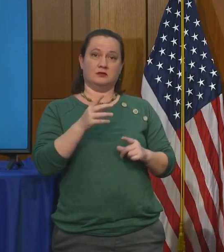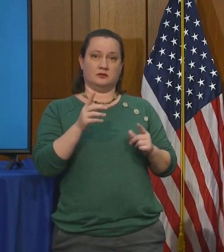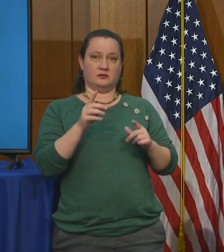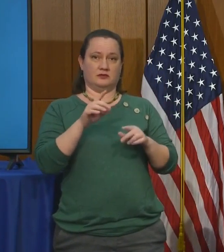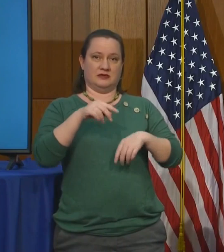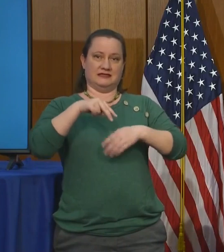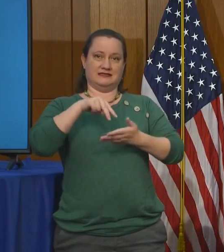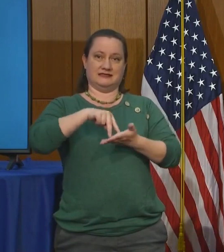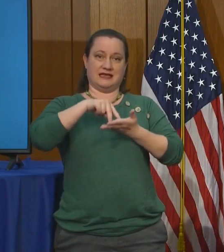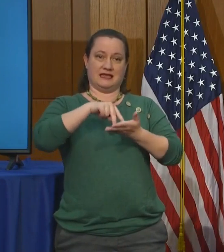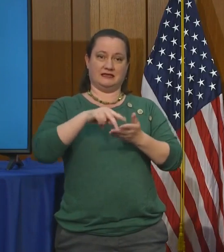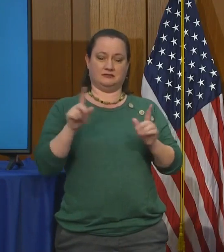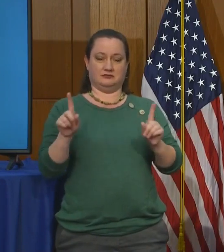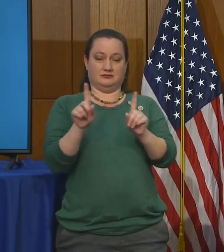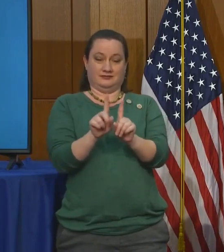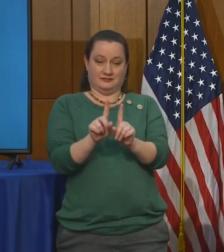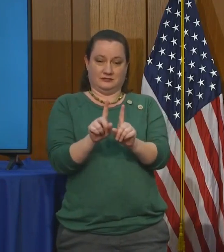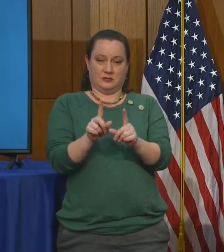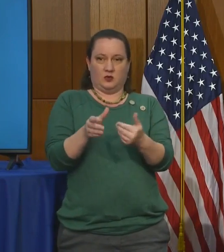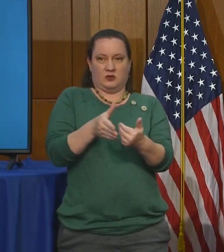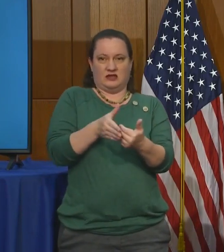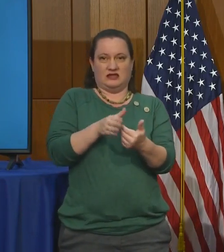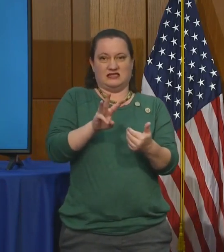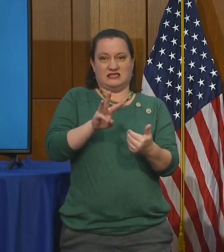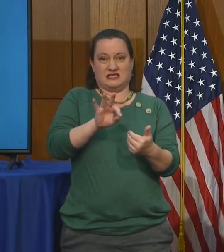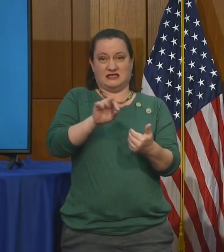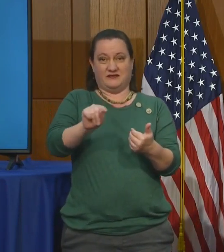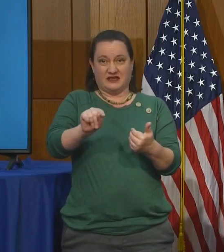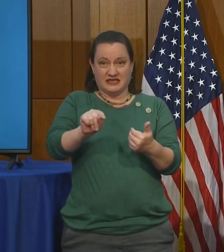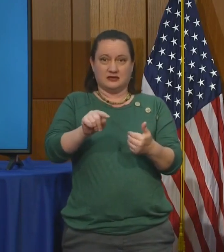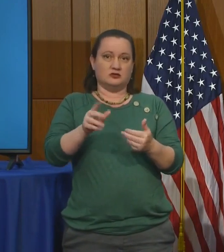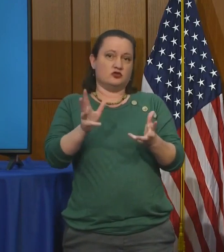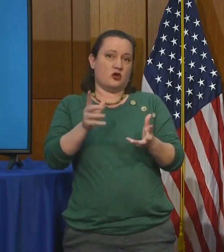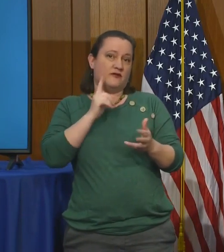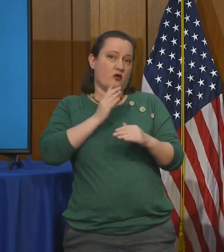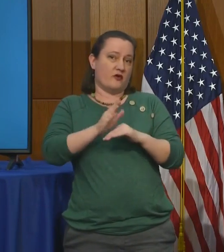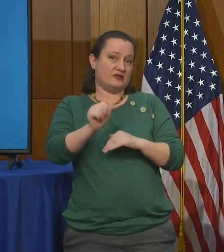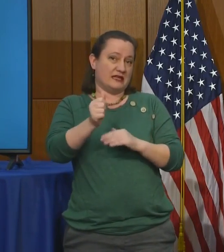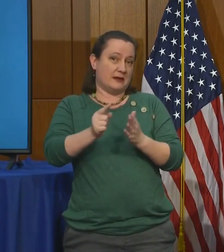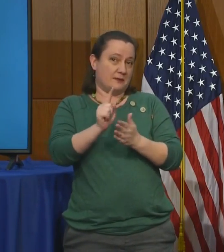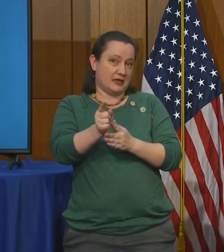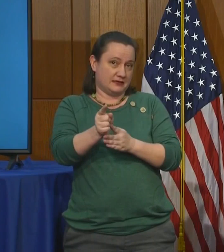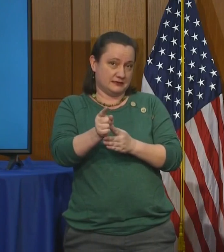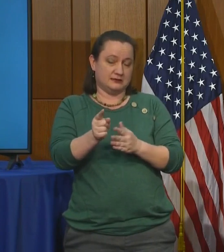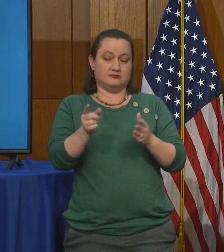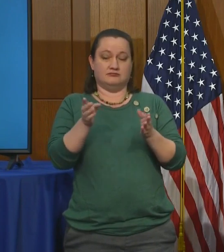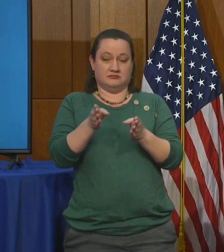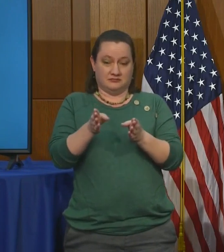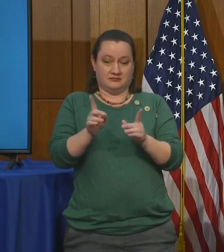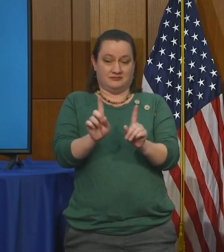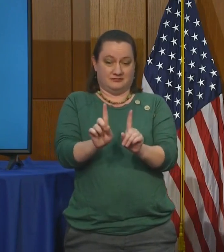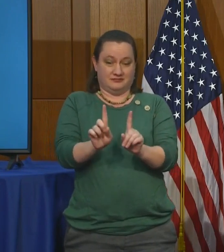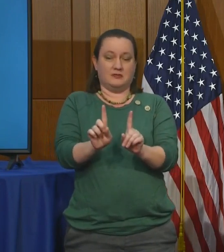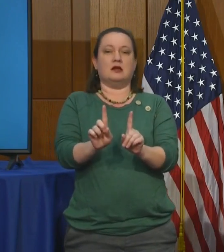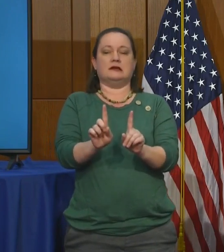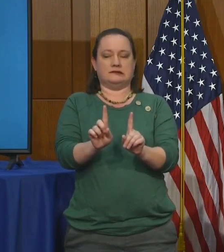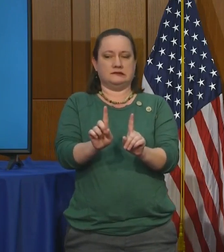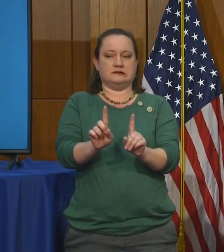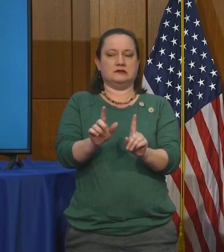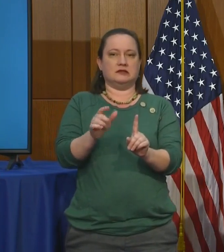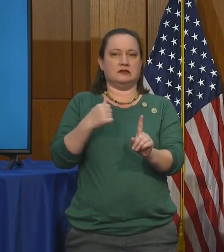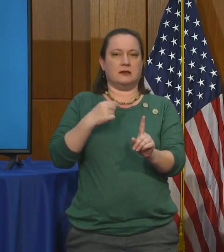on for longer than 10 minutes, you would be a contact who we want to self-quarantine.